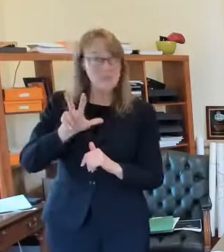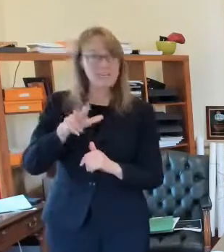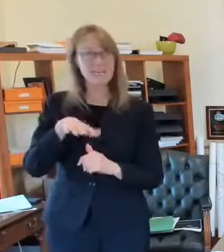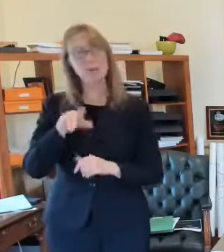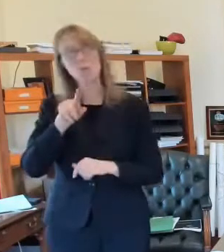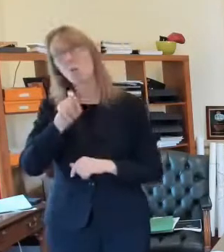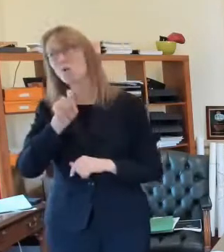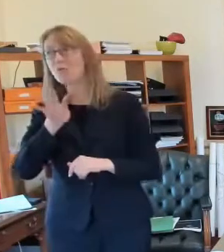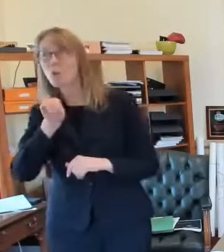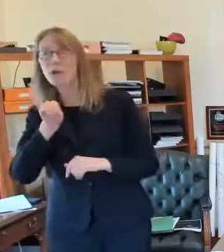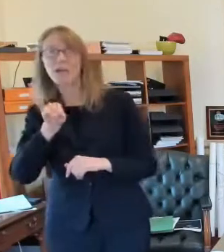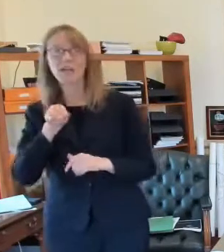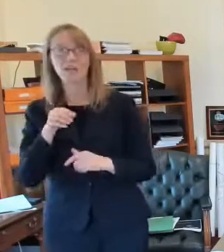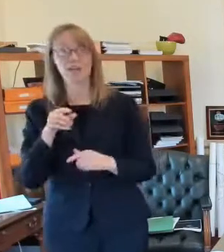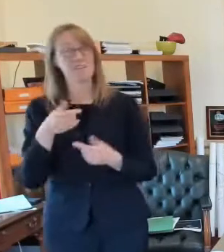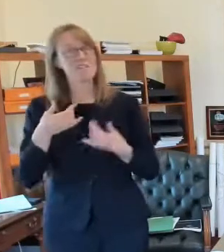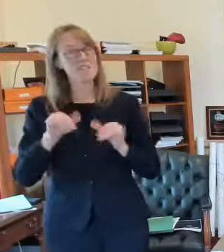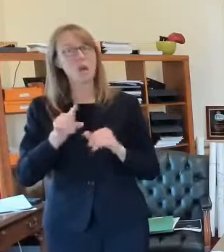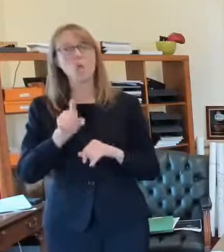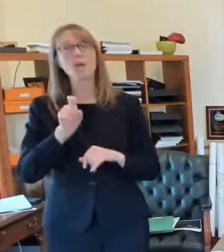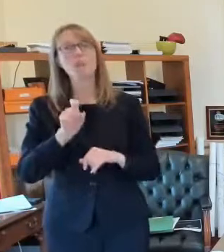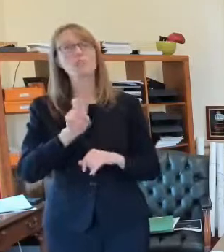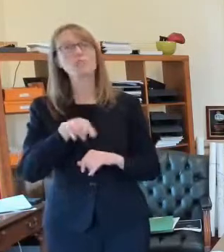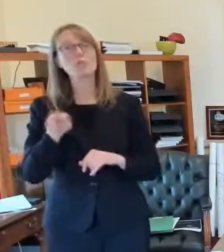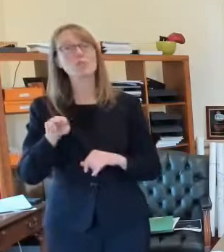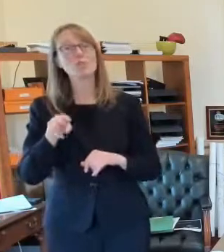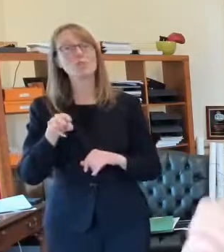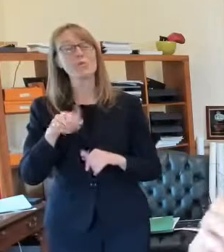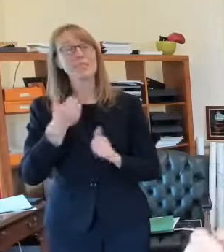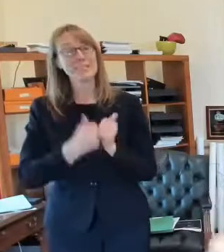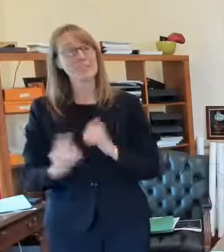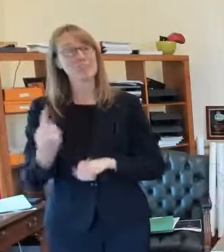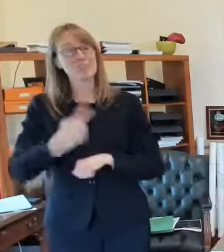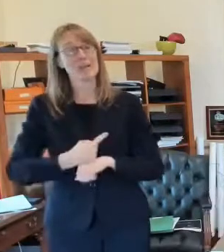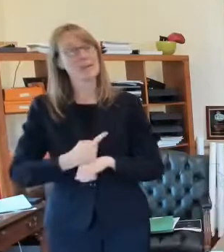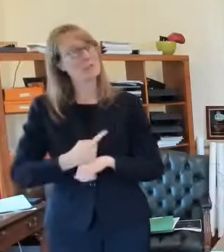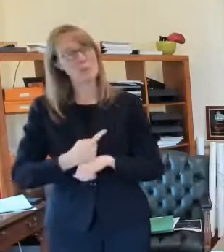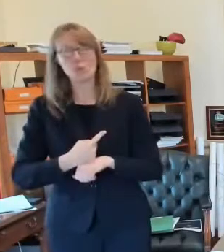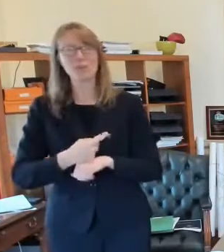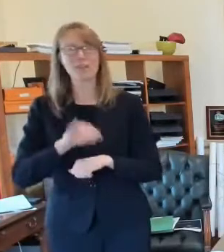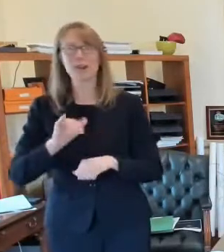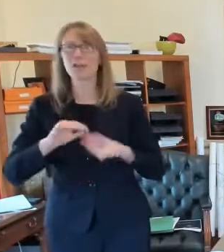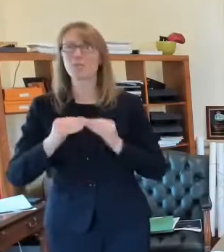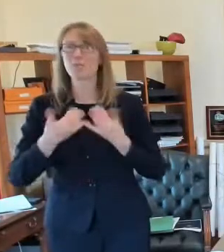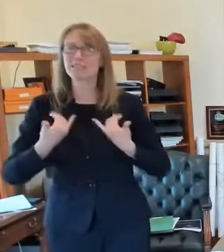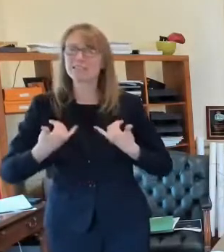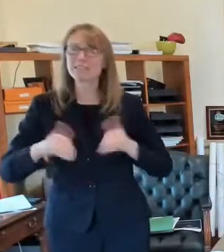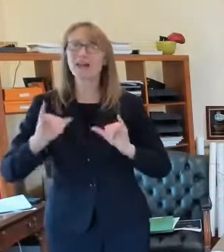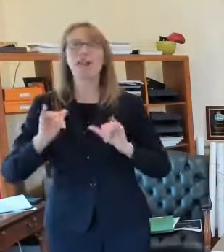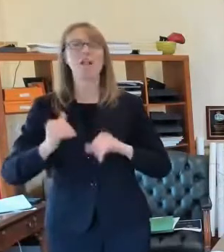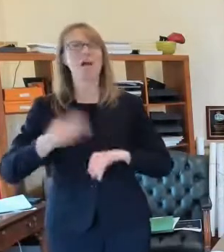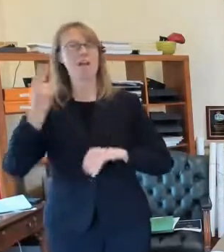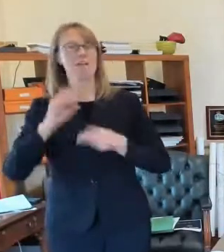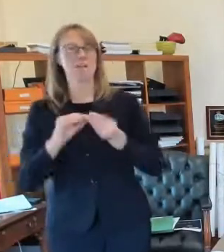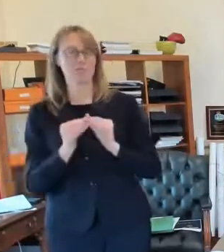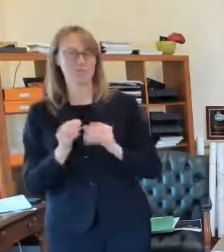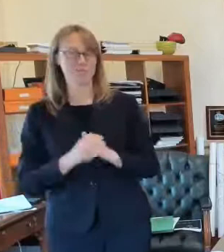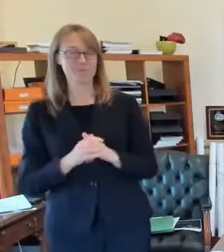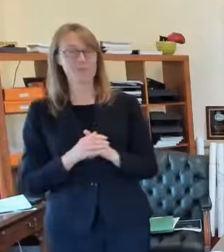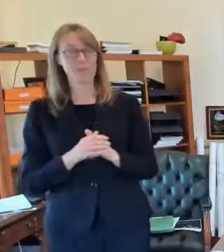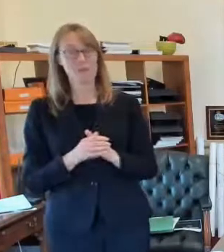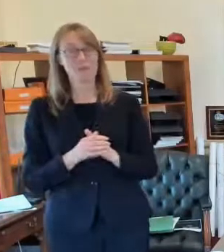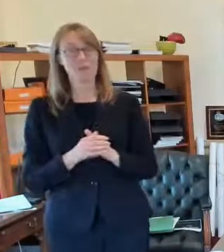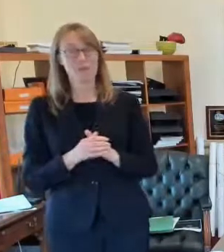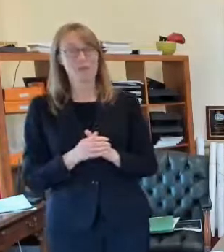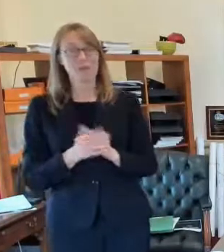122 still very high rate I attribute that bit of a decline really to more of you who